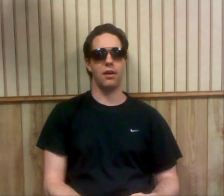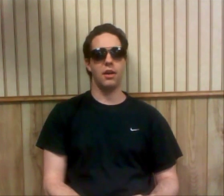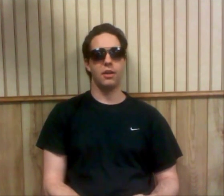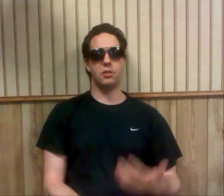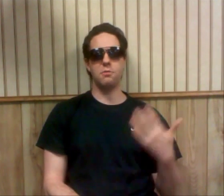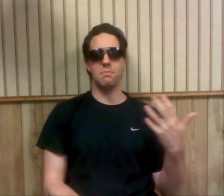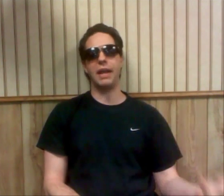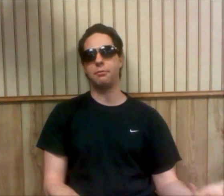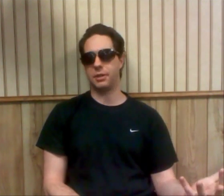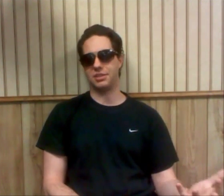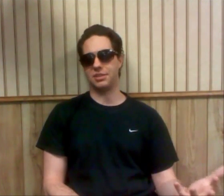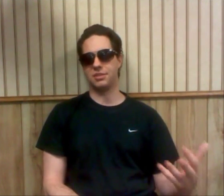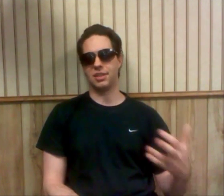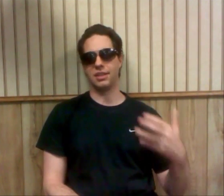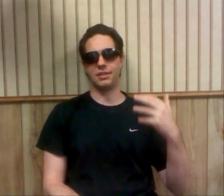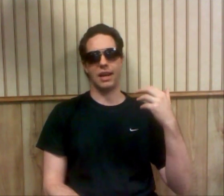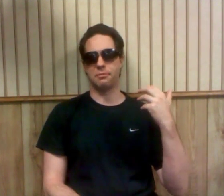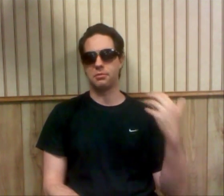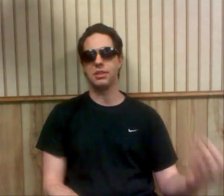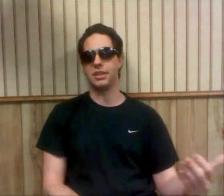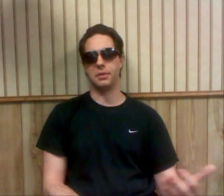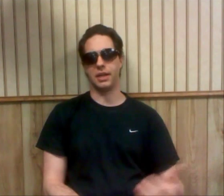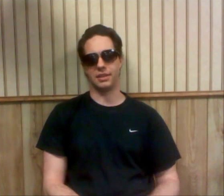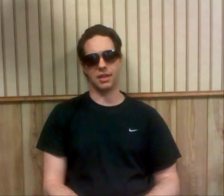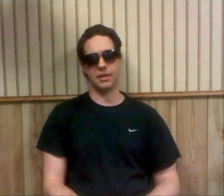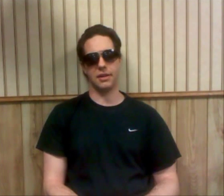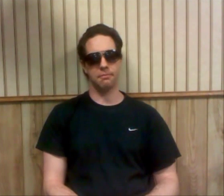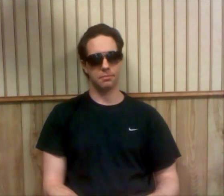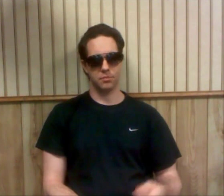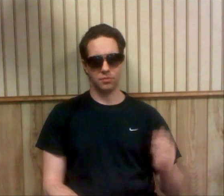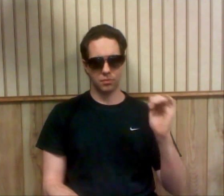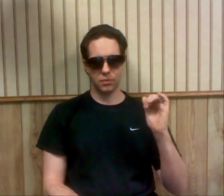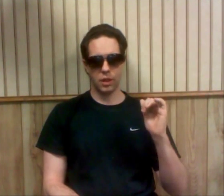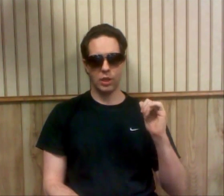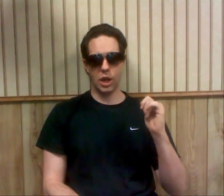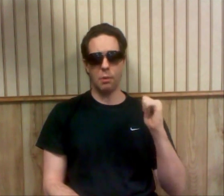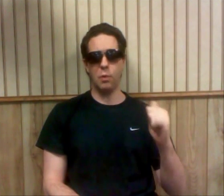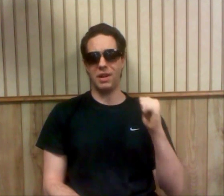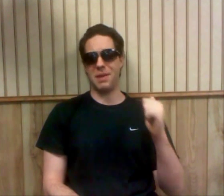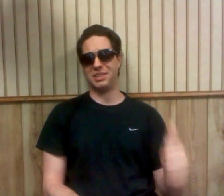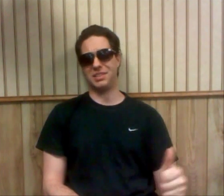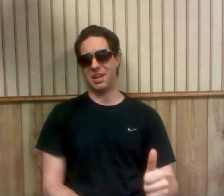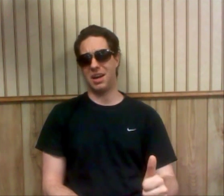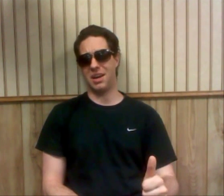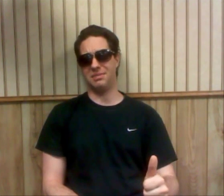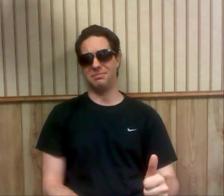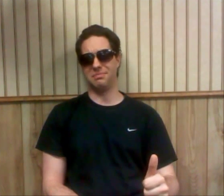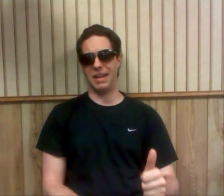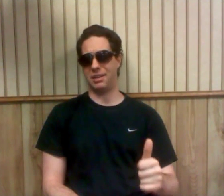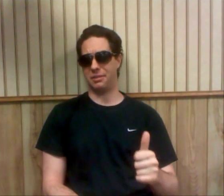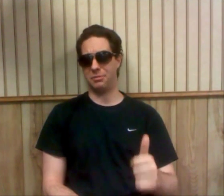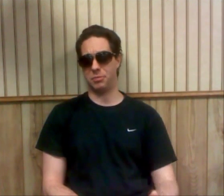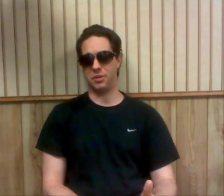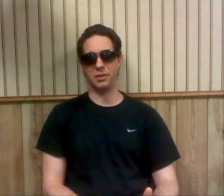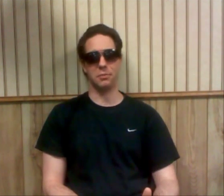The two main reasons that I really don't like this idea. Number one, it makes match outcomes predictable.